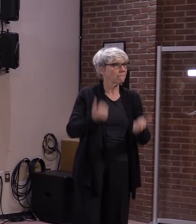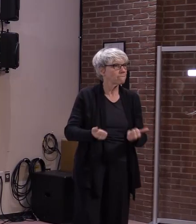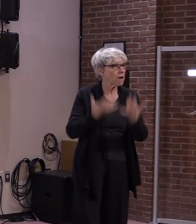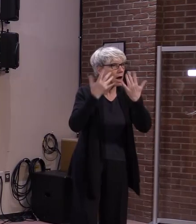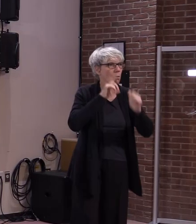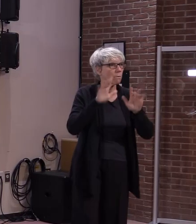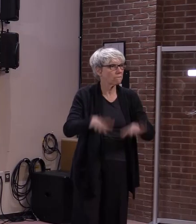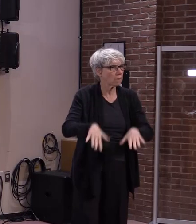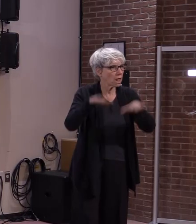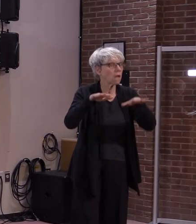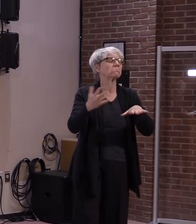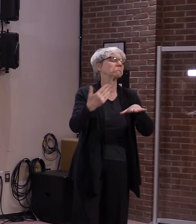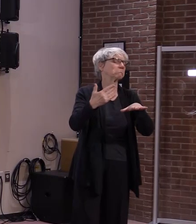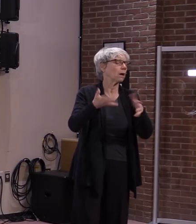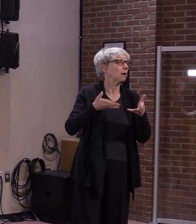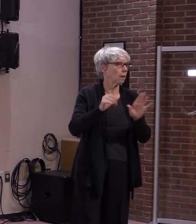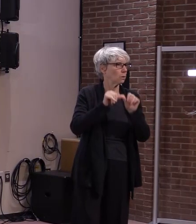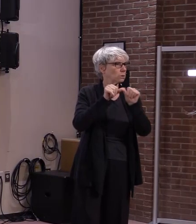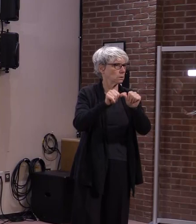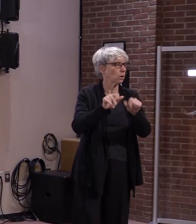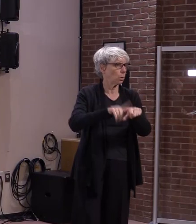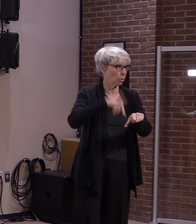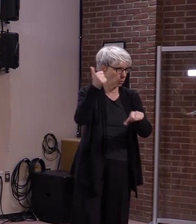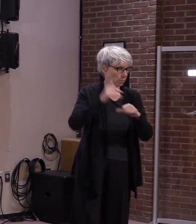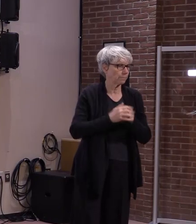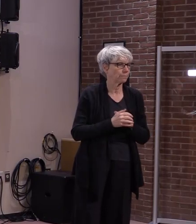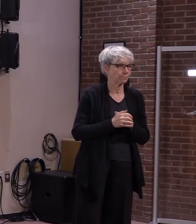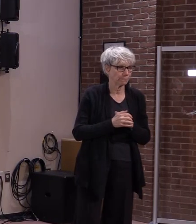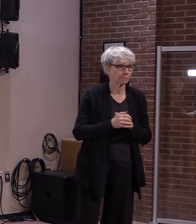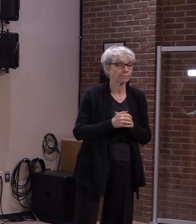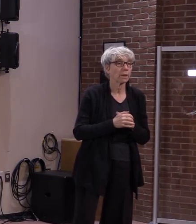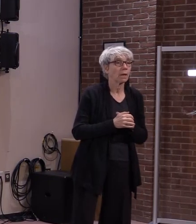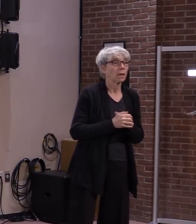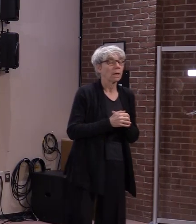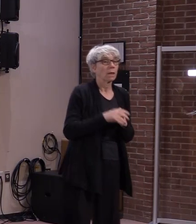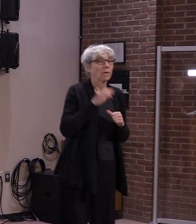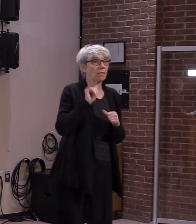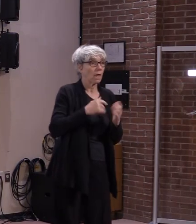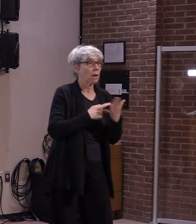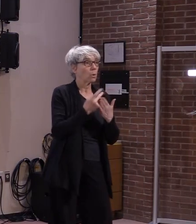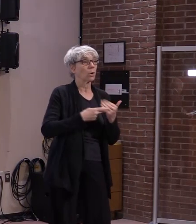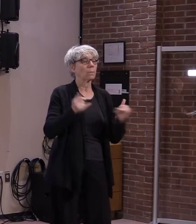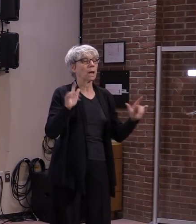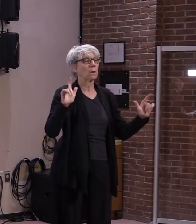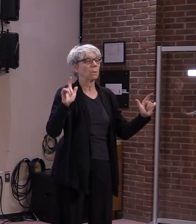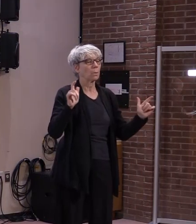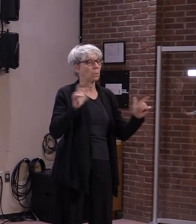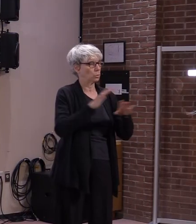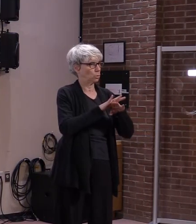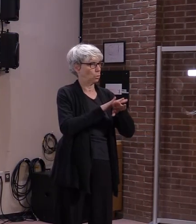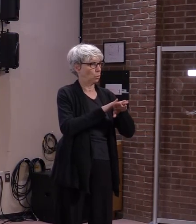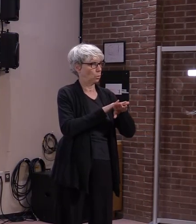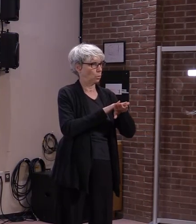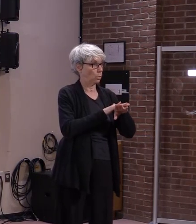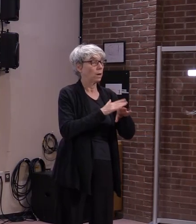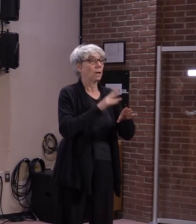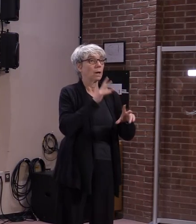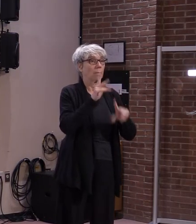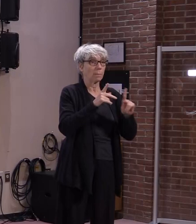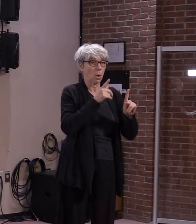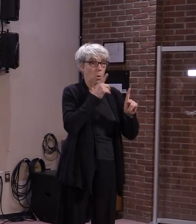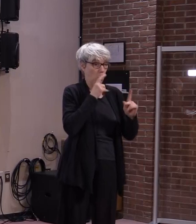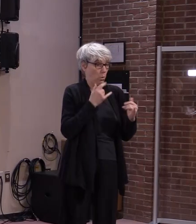utilization of the program has decreased significantly since the beginning of June. Households currently in motels will be